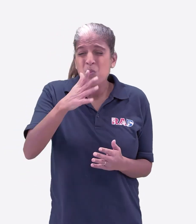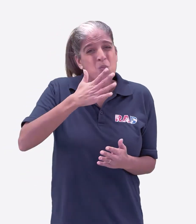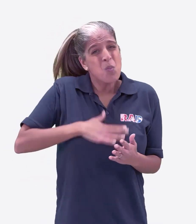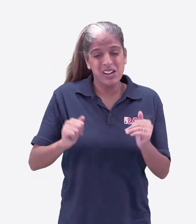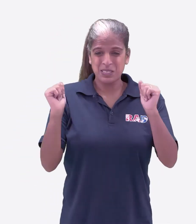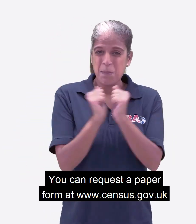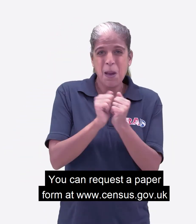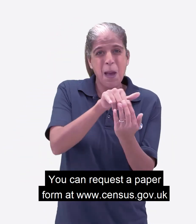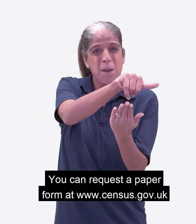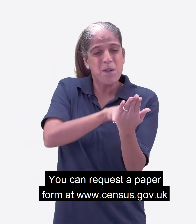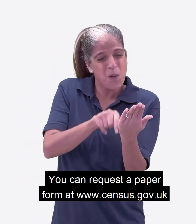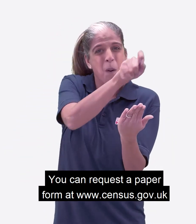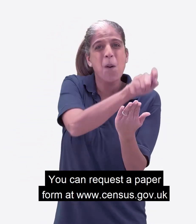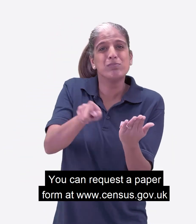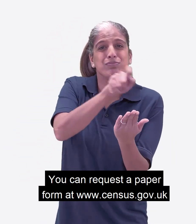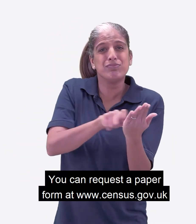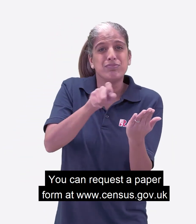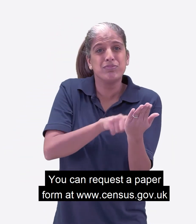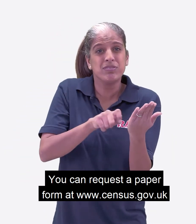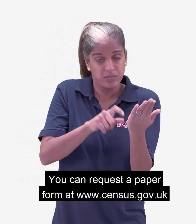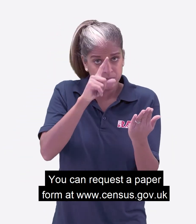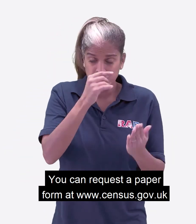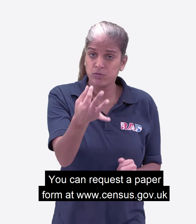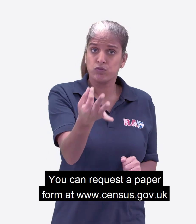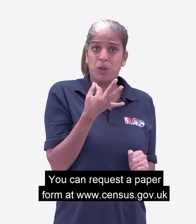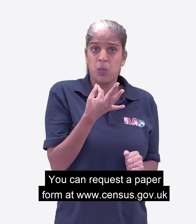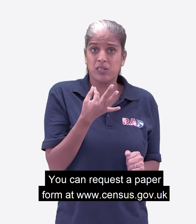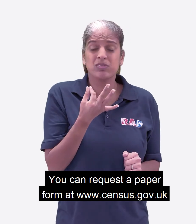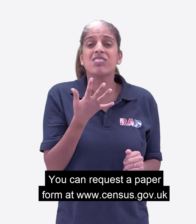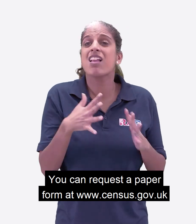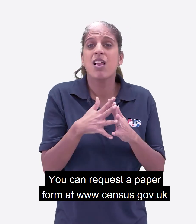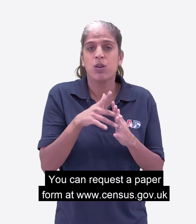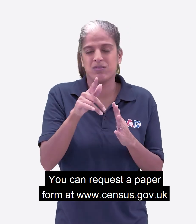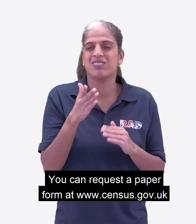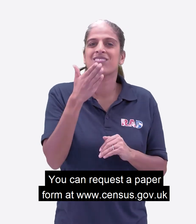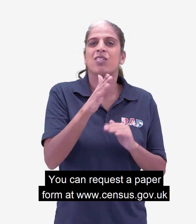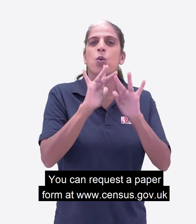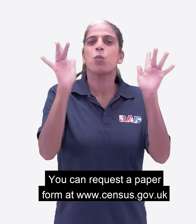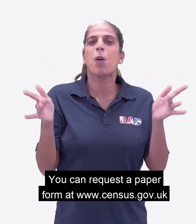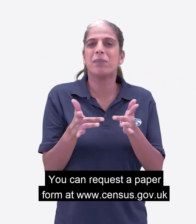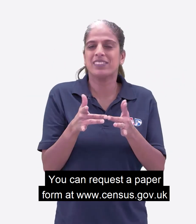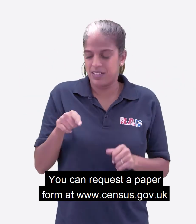You can request a paper form at www.census.gov.uk